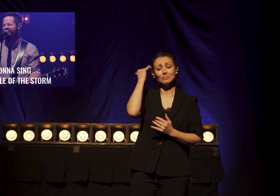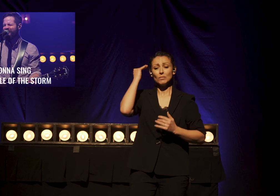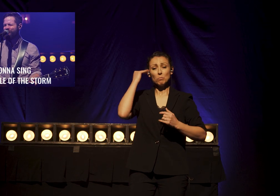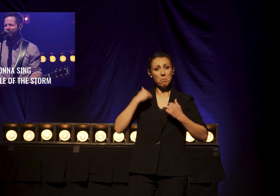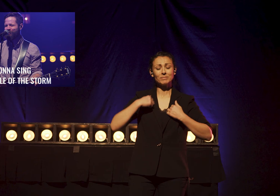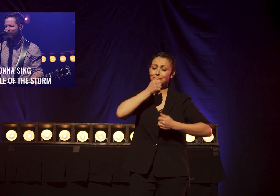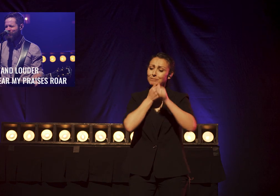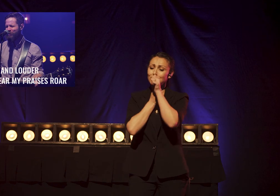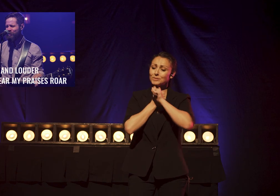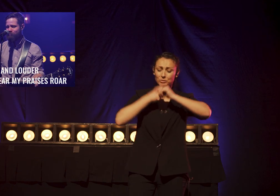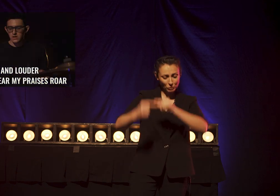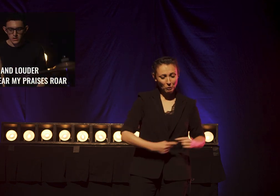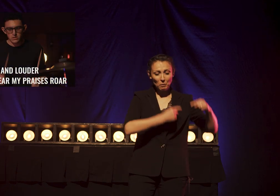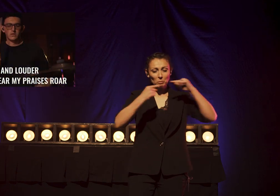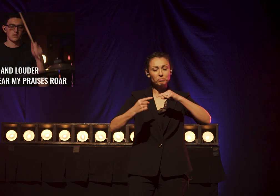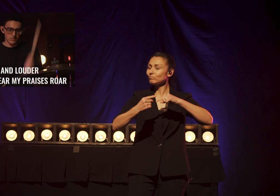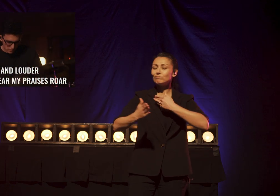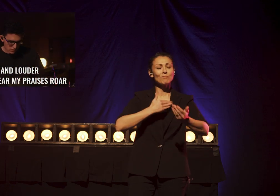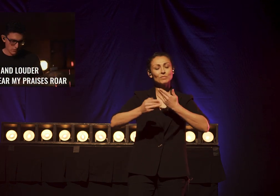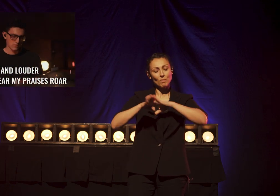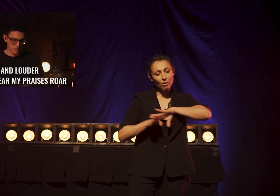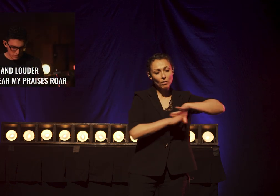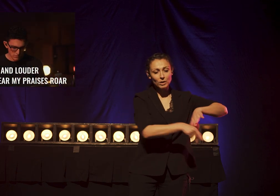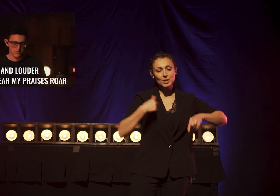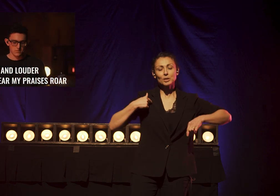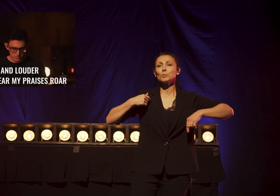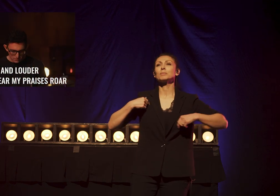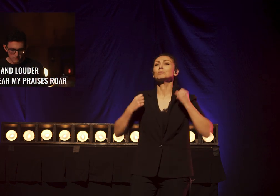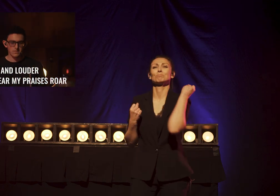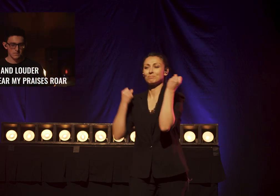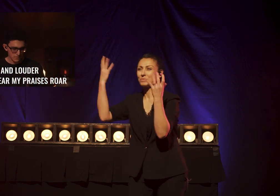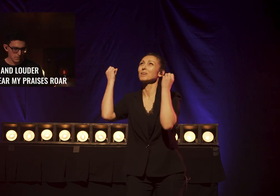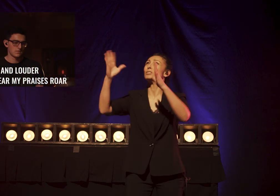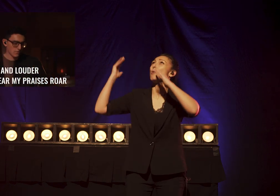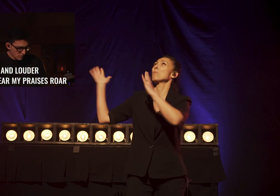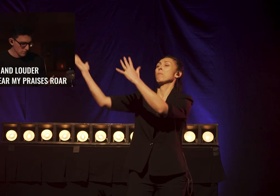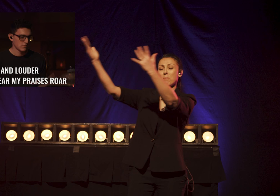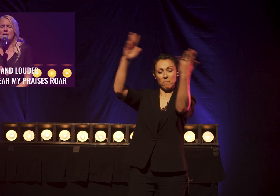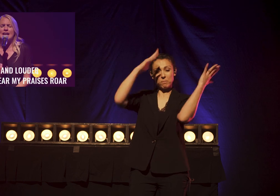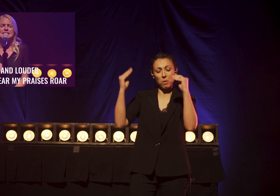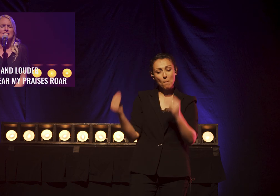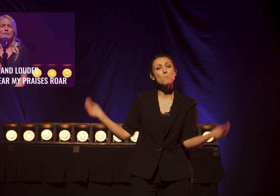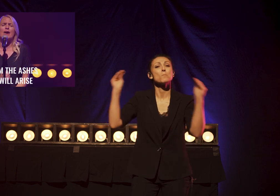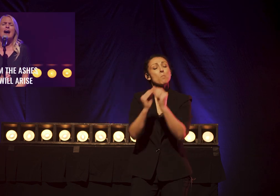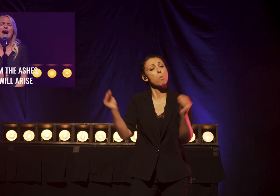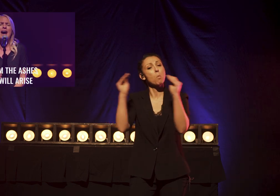of the storm Louder and louder You're gonna hear my praises roar